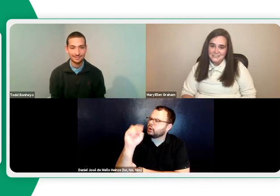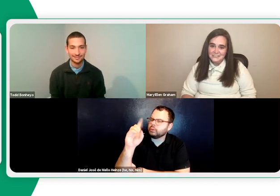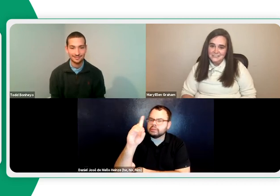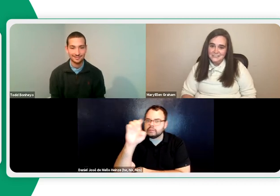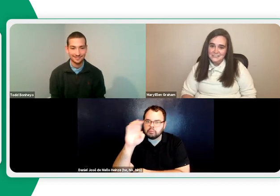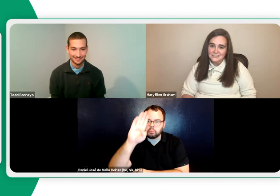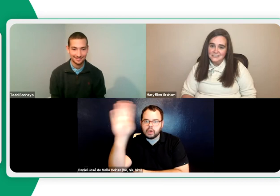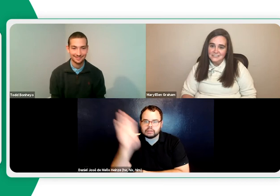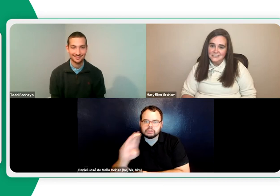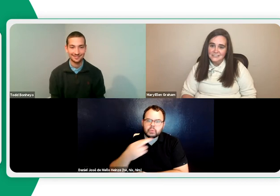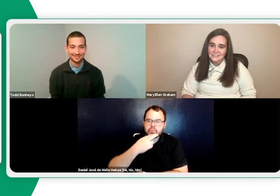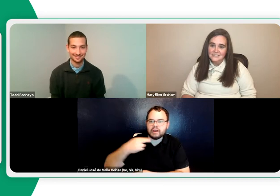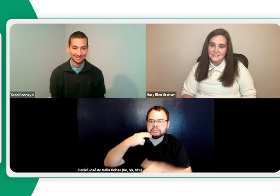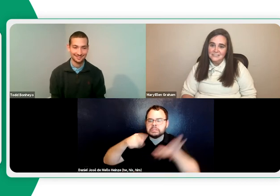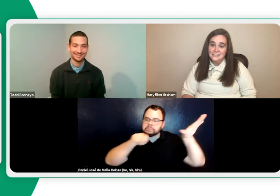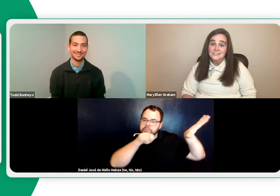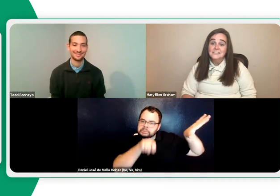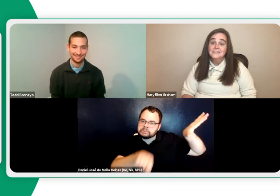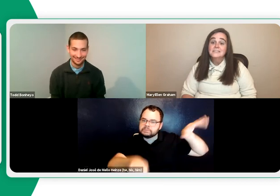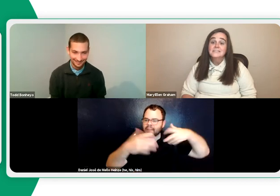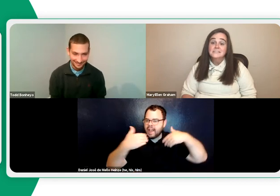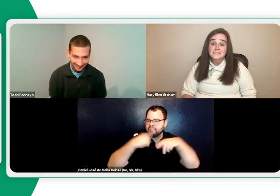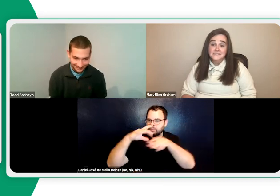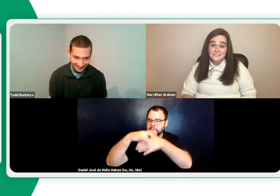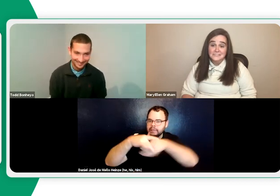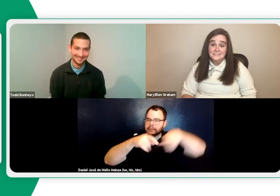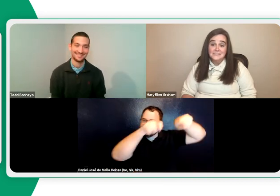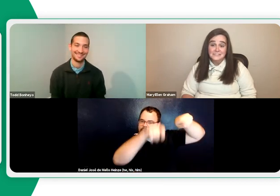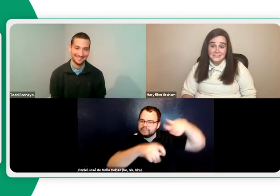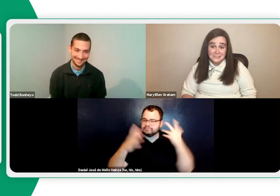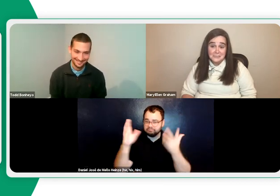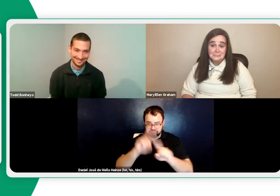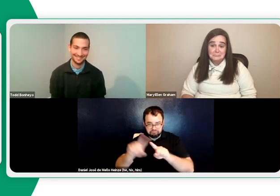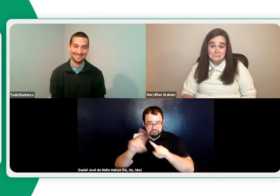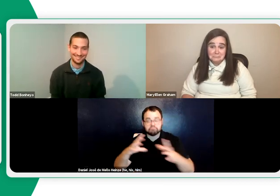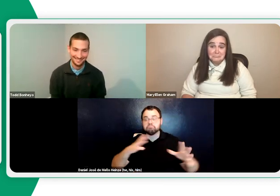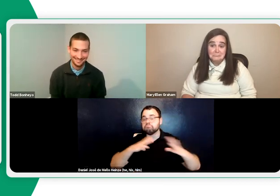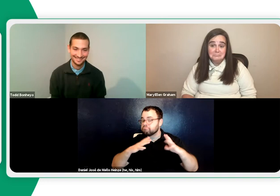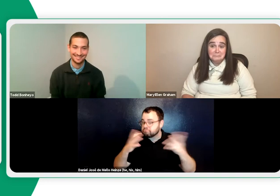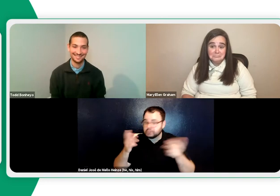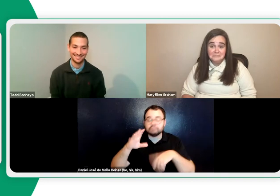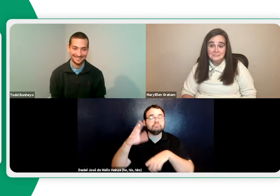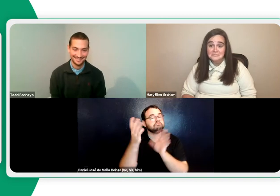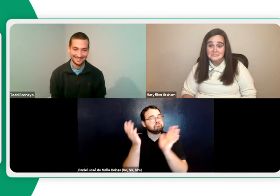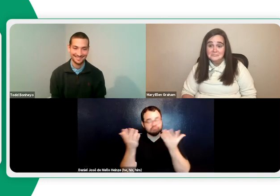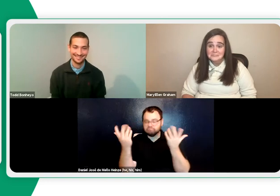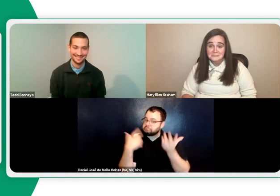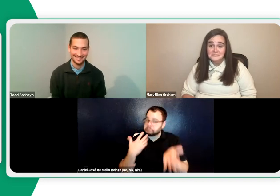Tuscany or Brazil or this Brazilian restaurant where, you know, they bring meat like